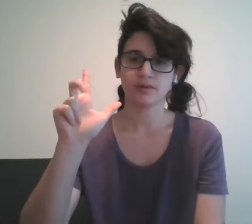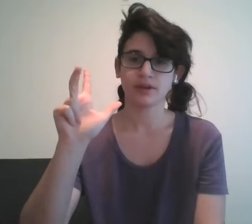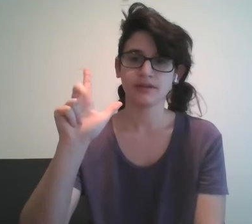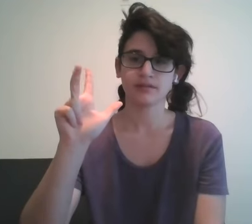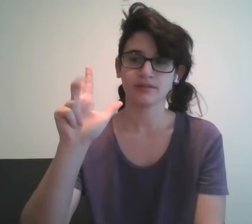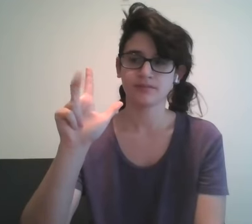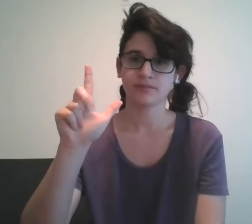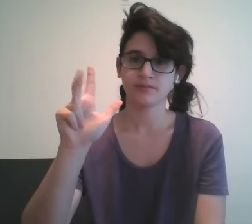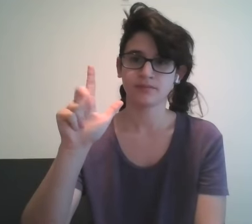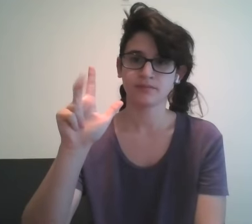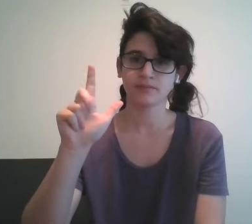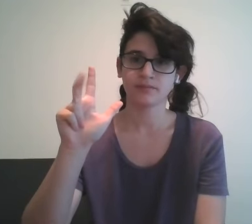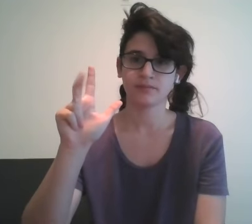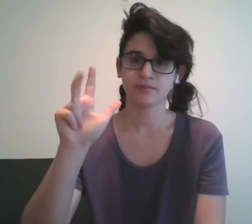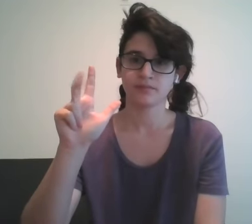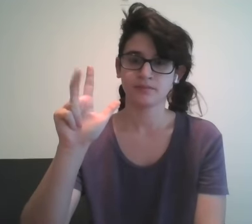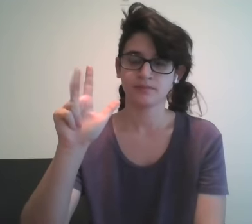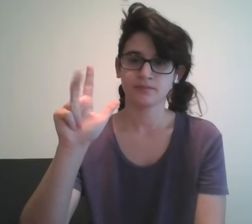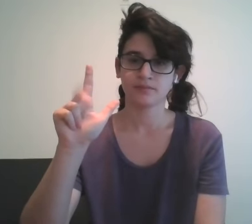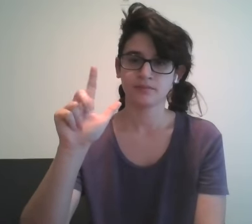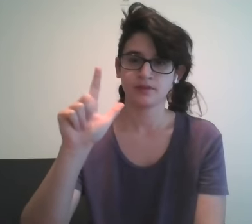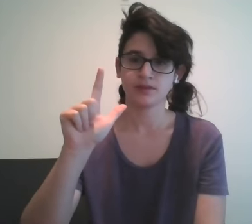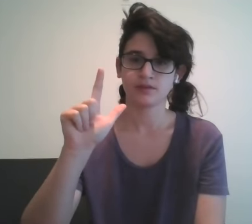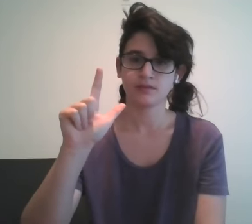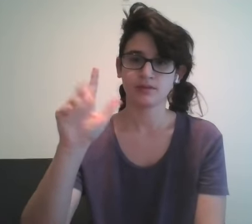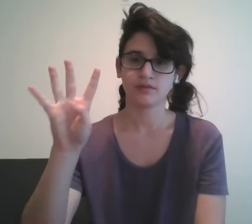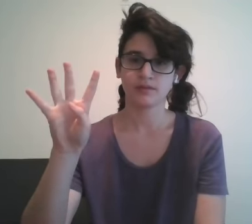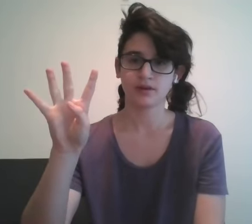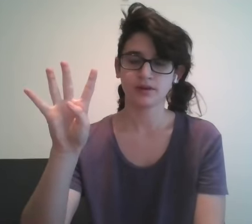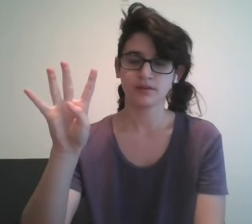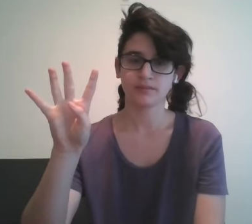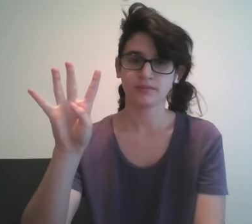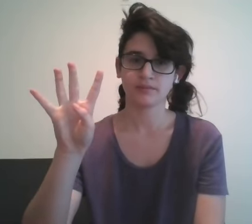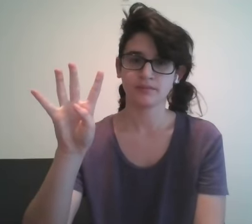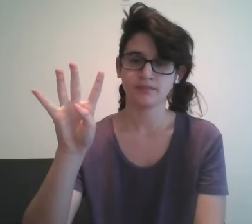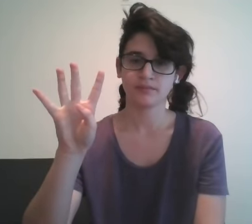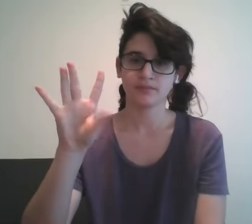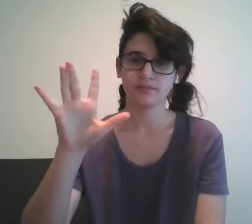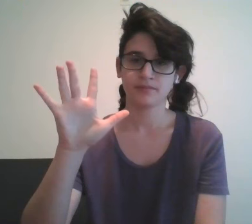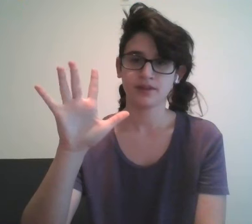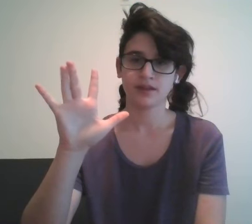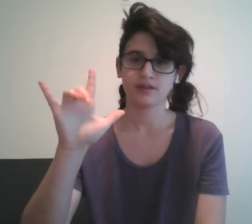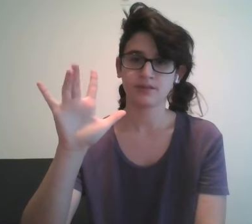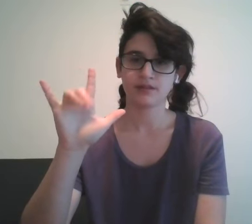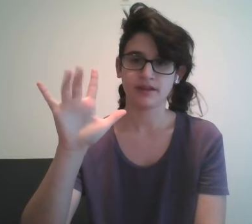then 24 and 25